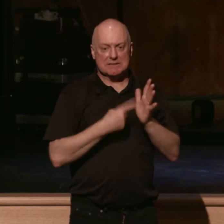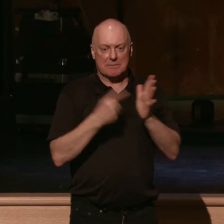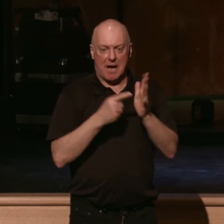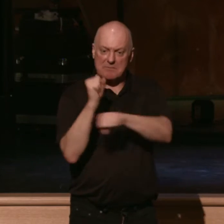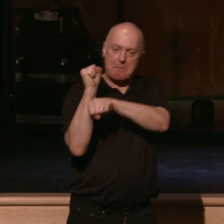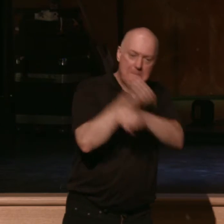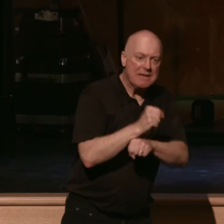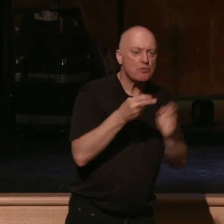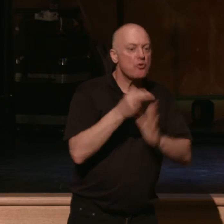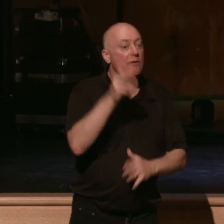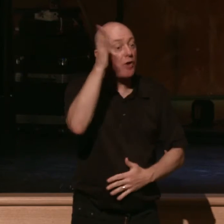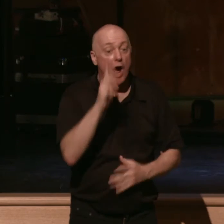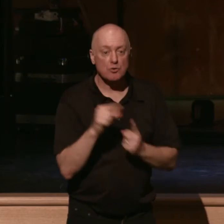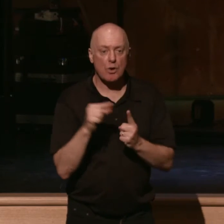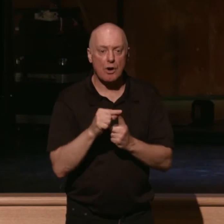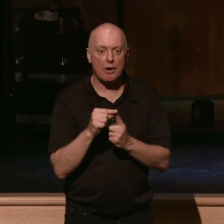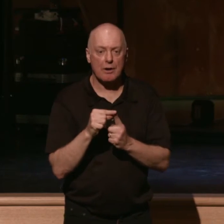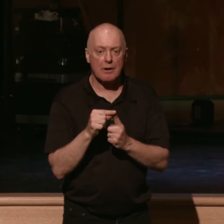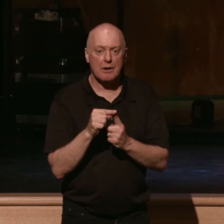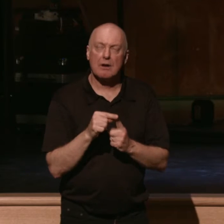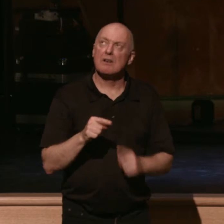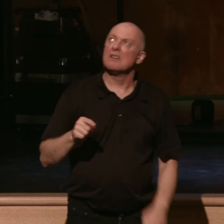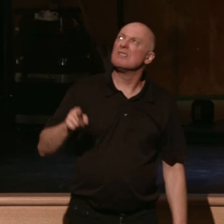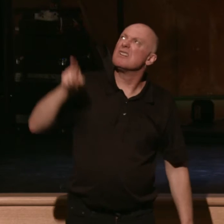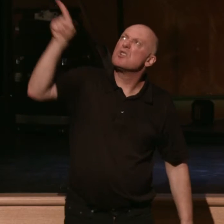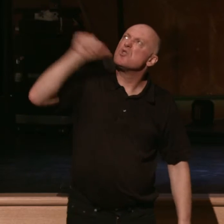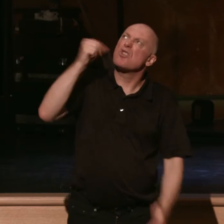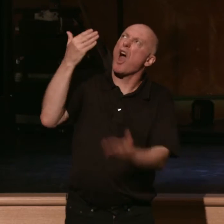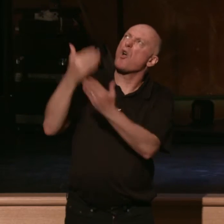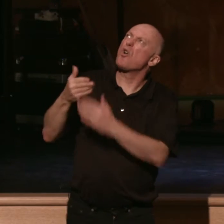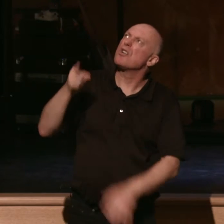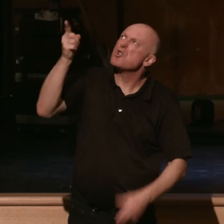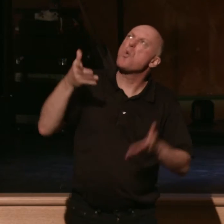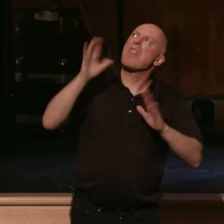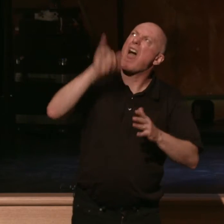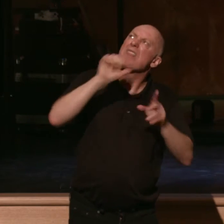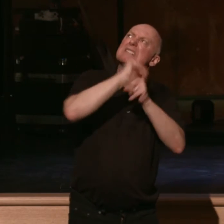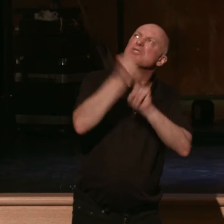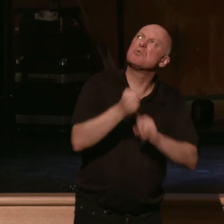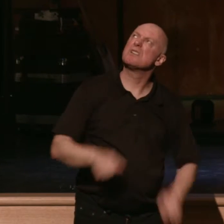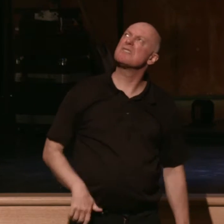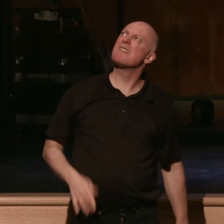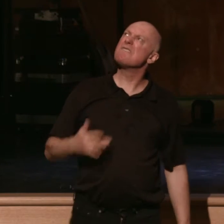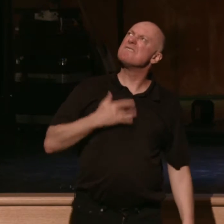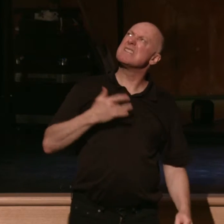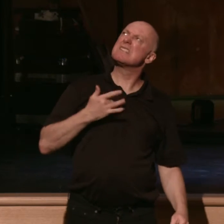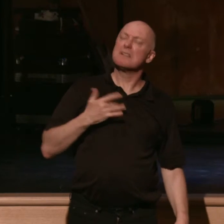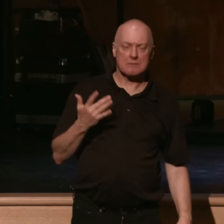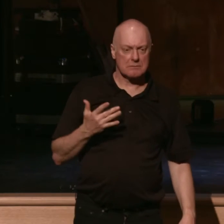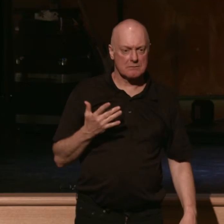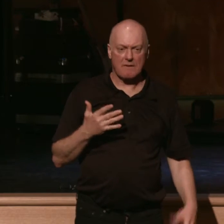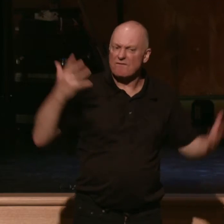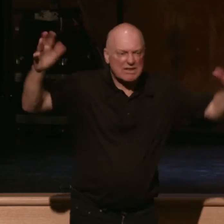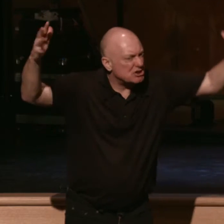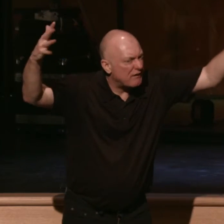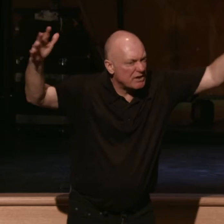word and I start to view God as not good because of the situation and because of my feelings. I want to be done with that. I want to be done with that.